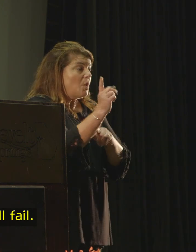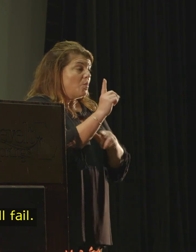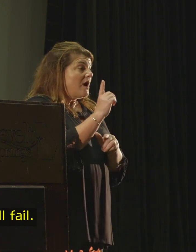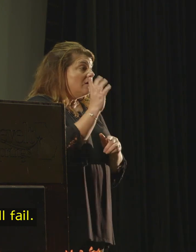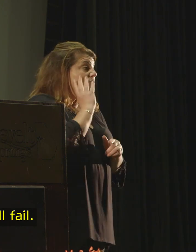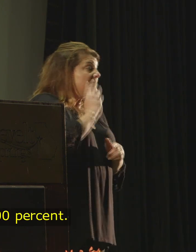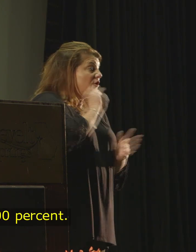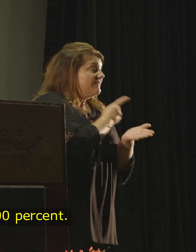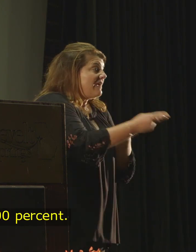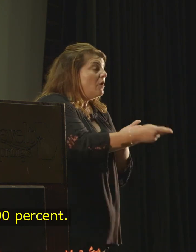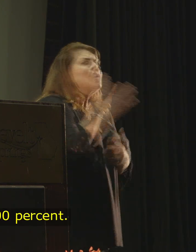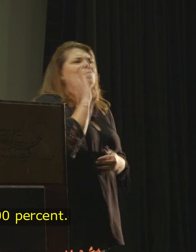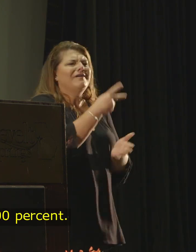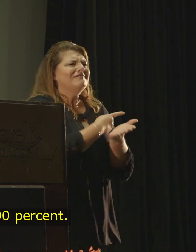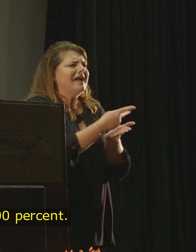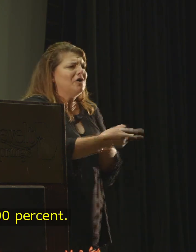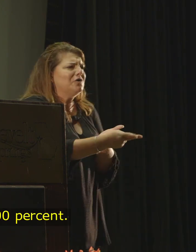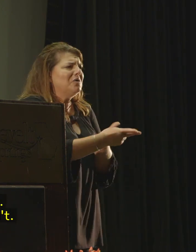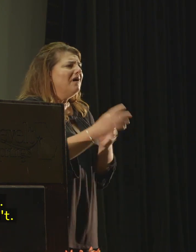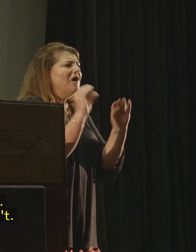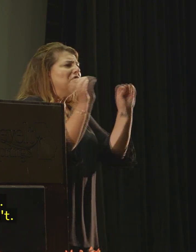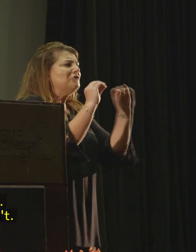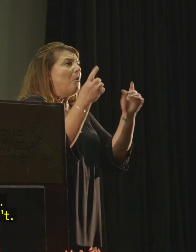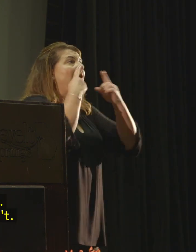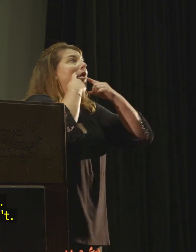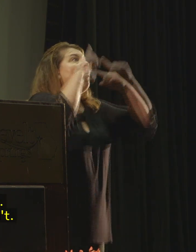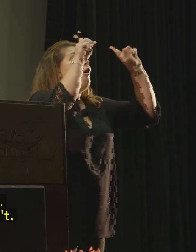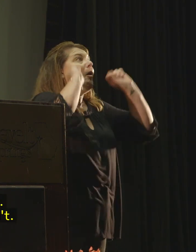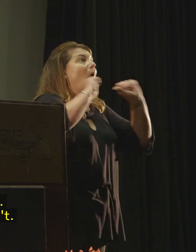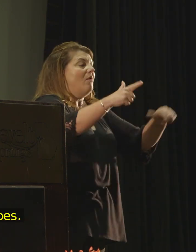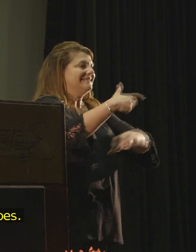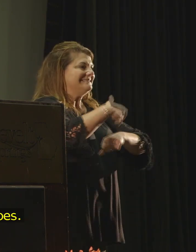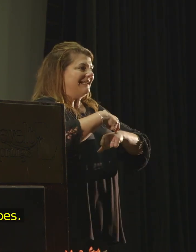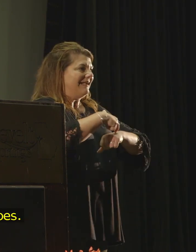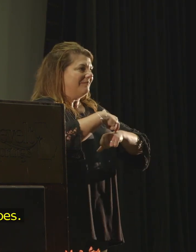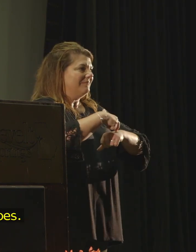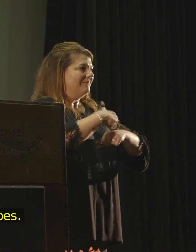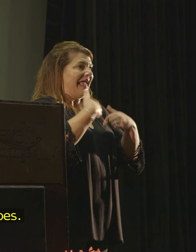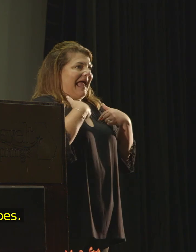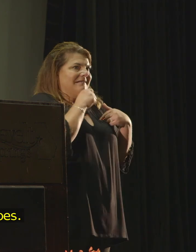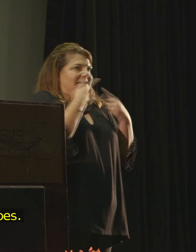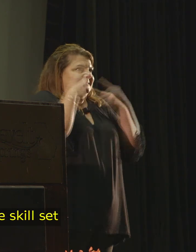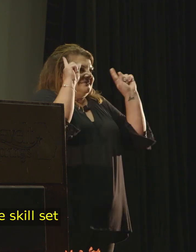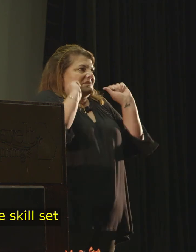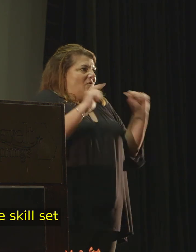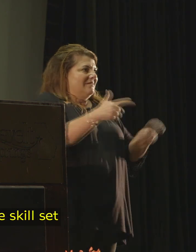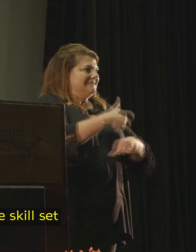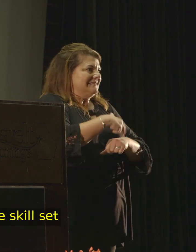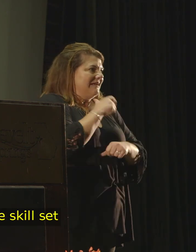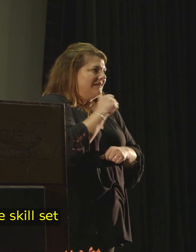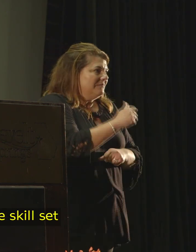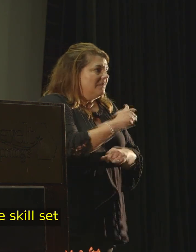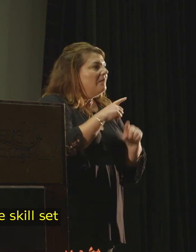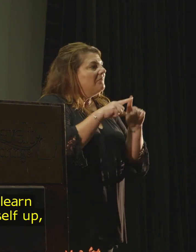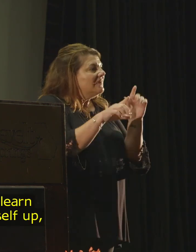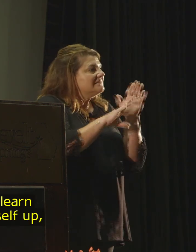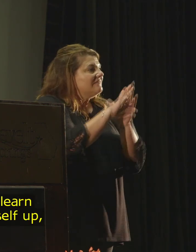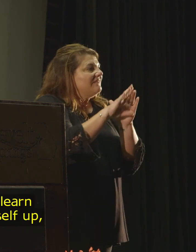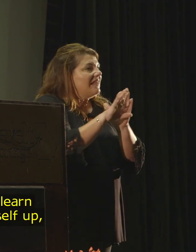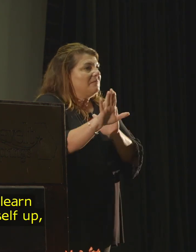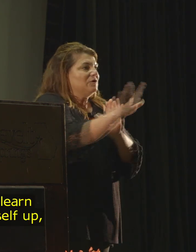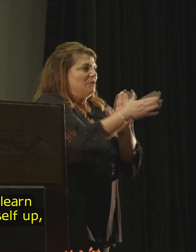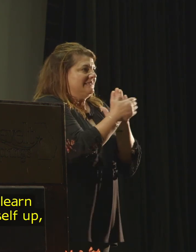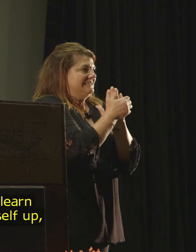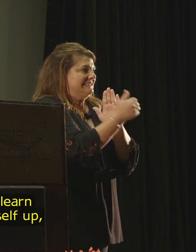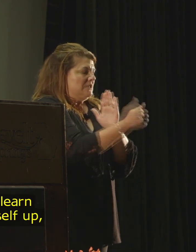and you will fail. No one bats a thousand percent. I don't. You won't. No one does. But develop the skill set